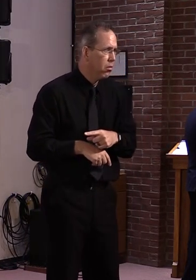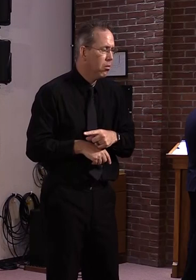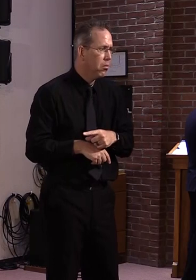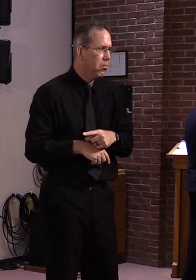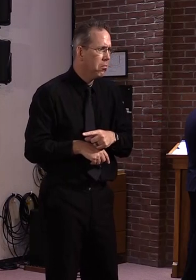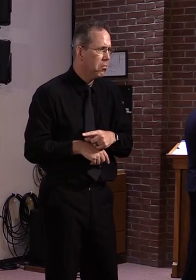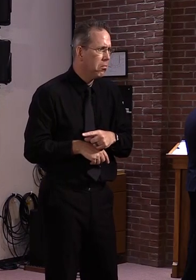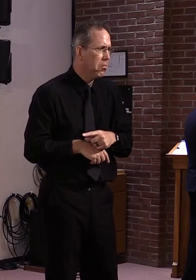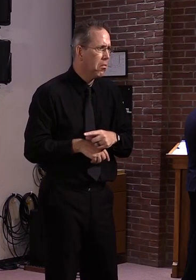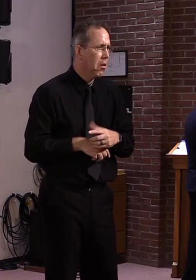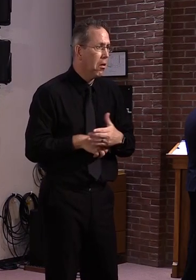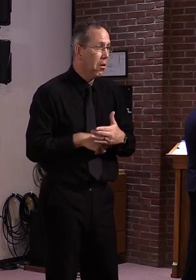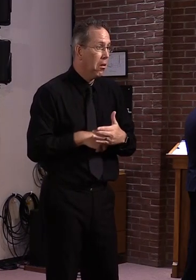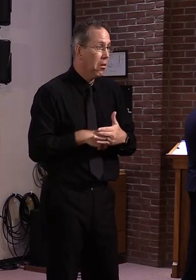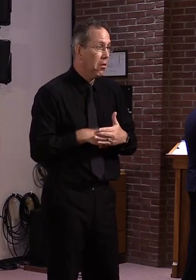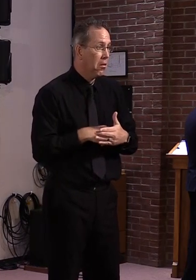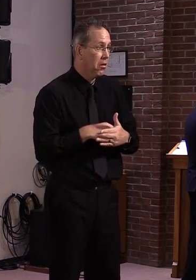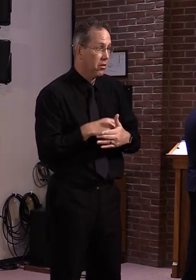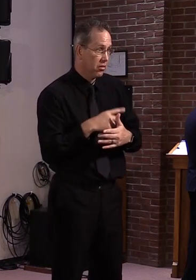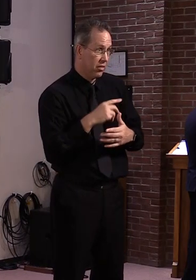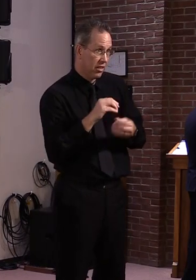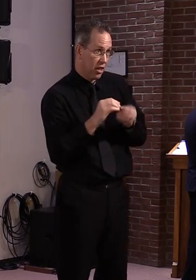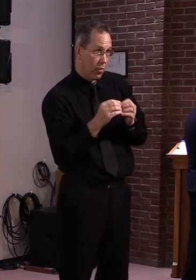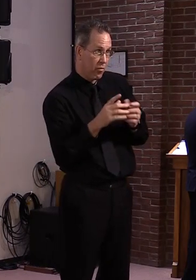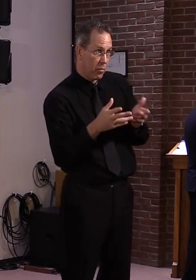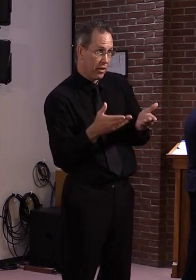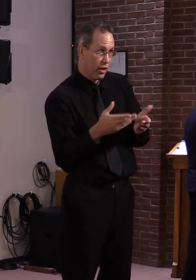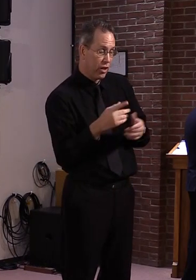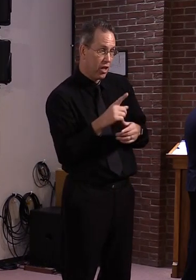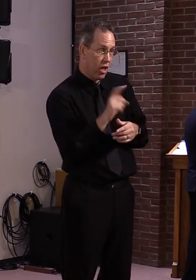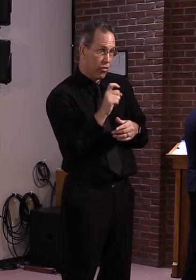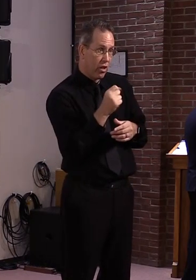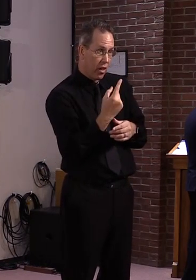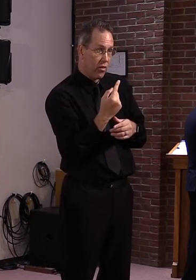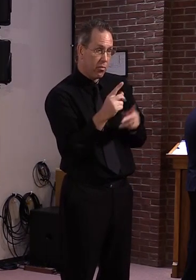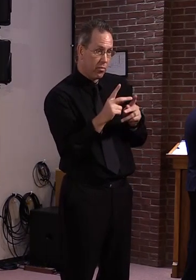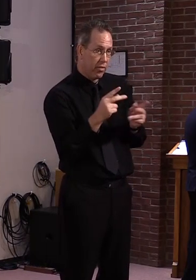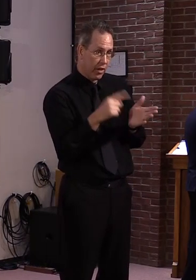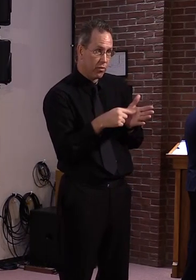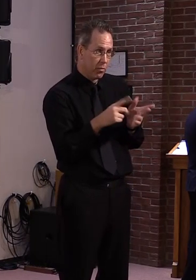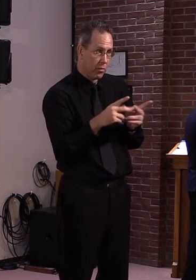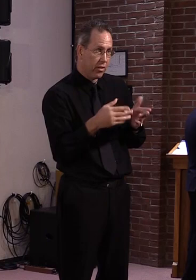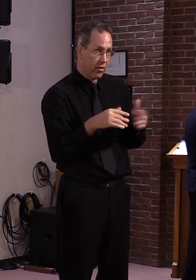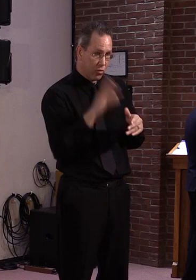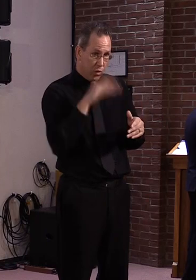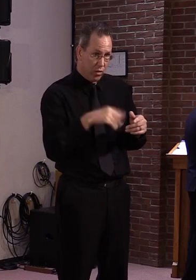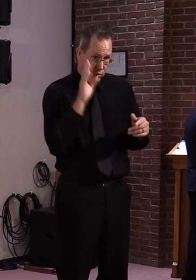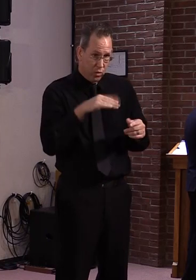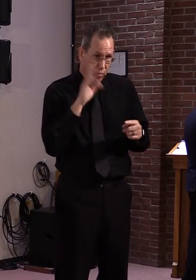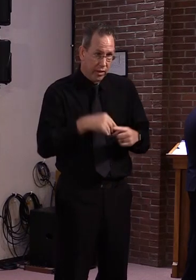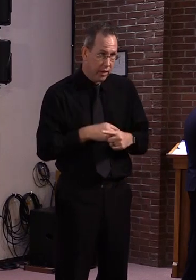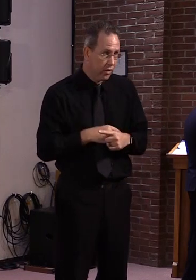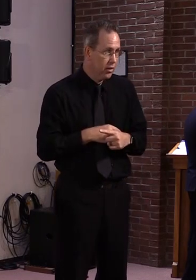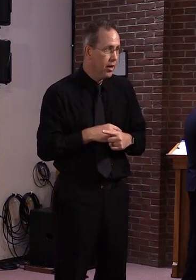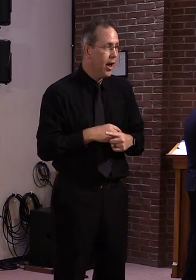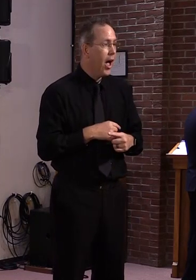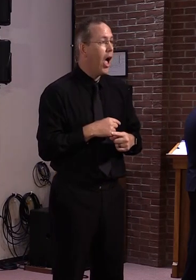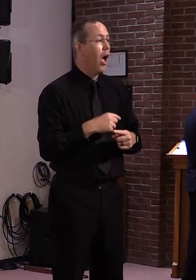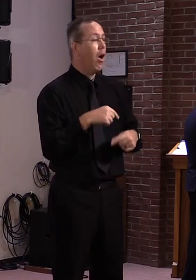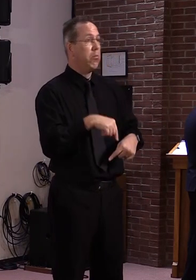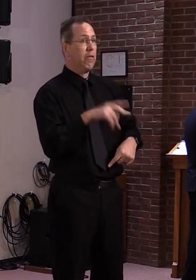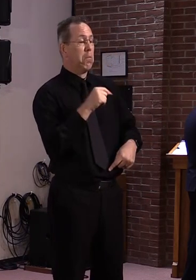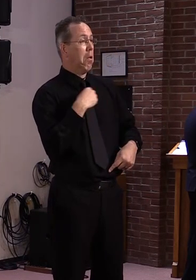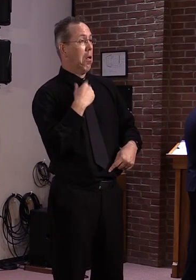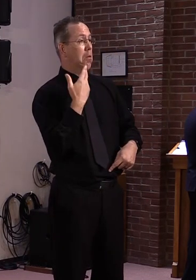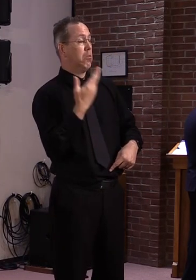We will definitely contact Senator Leahy's office about this. But obviously this is if that is the correct